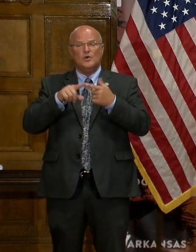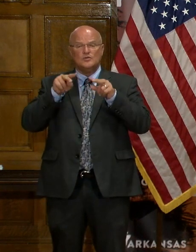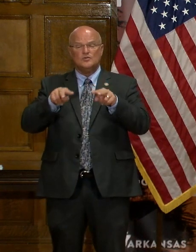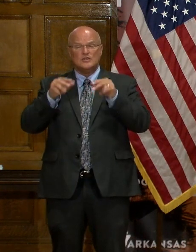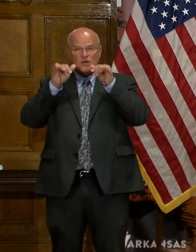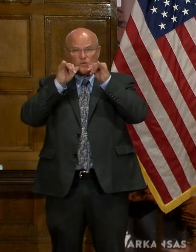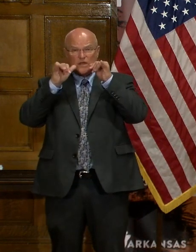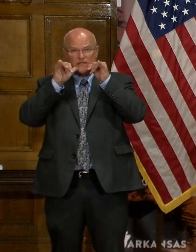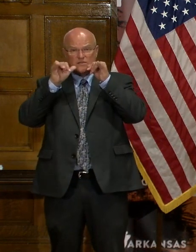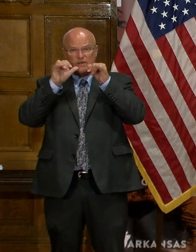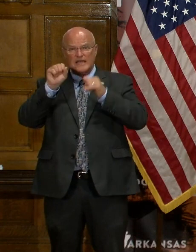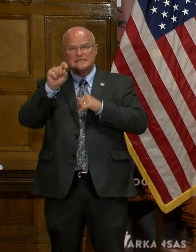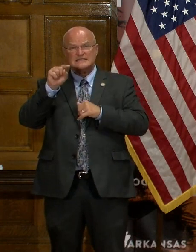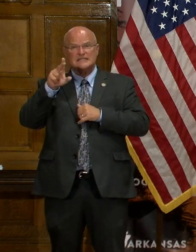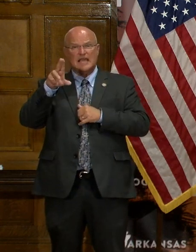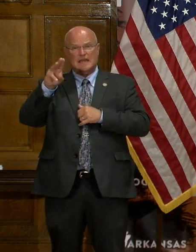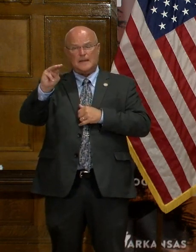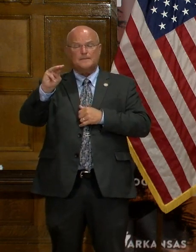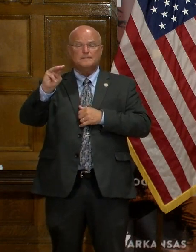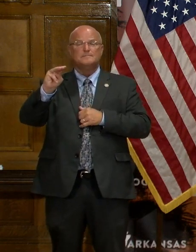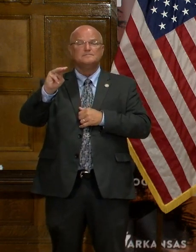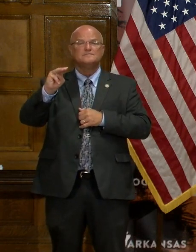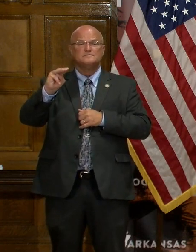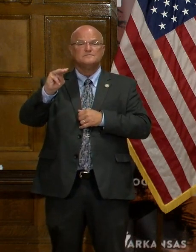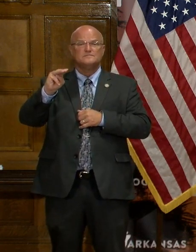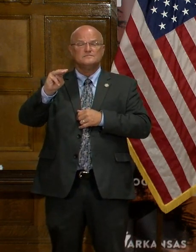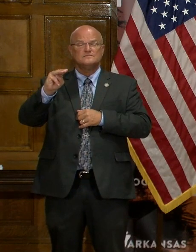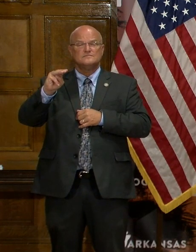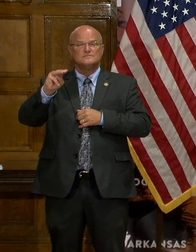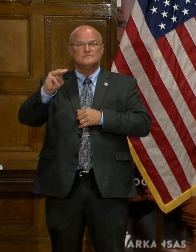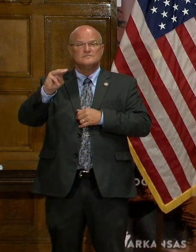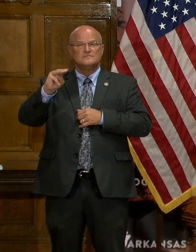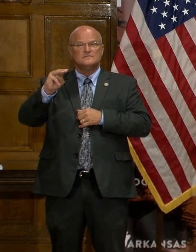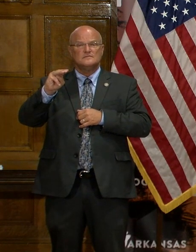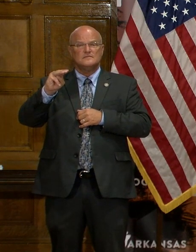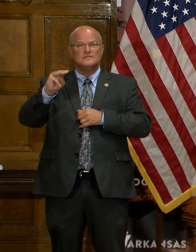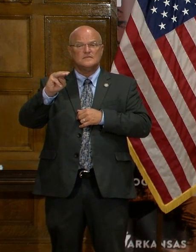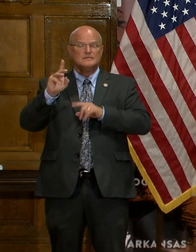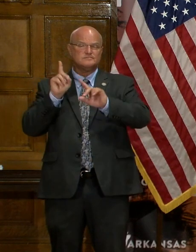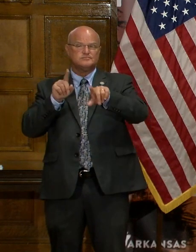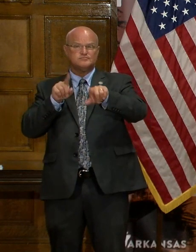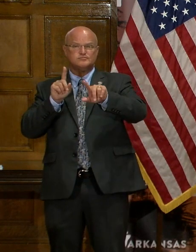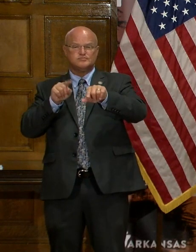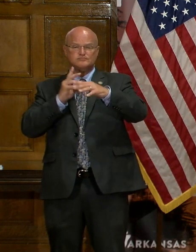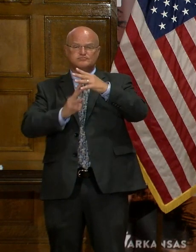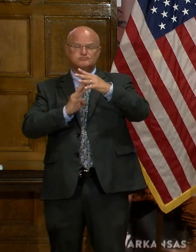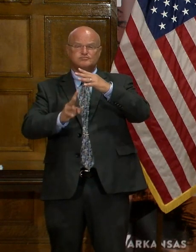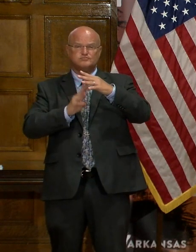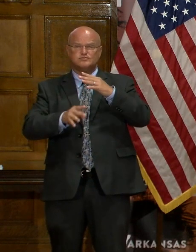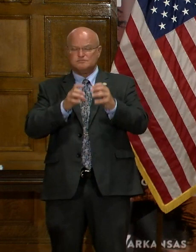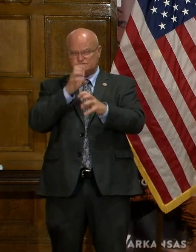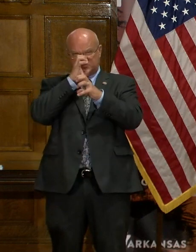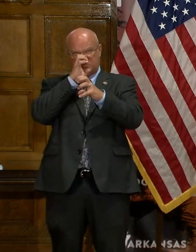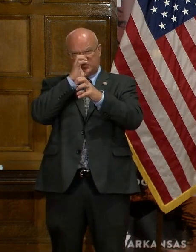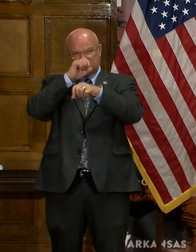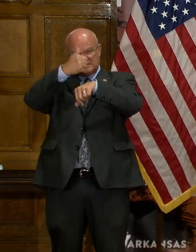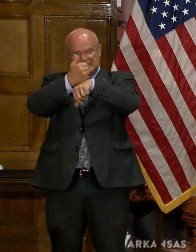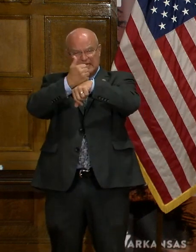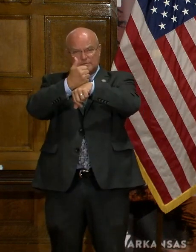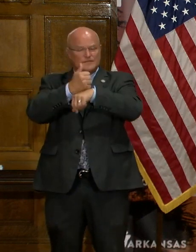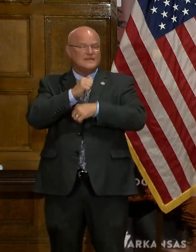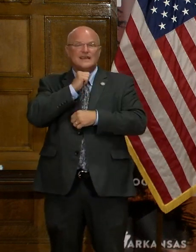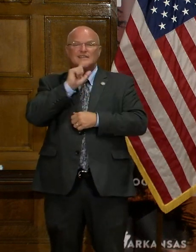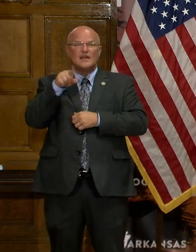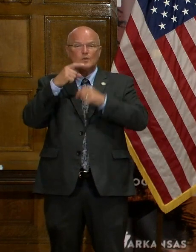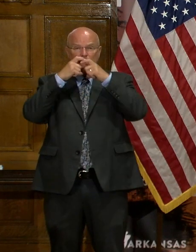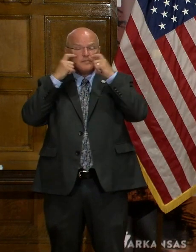at Razorback Stadium, you know, the attendance has strict requirements in place, not